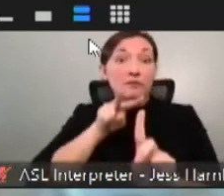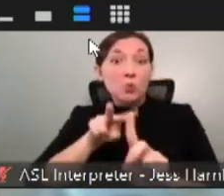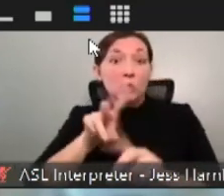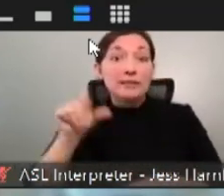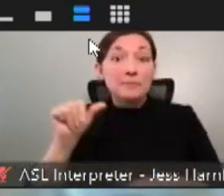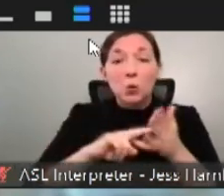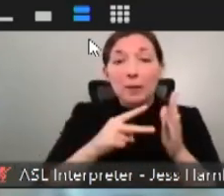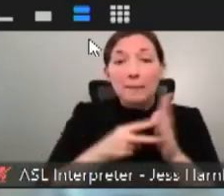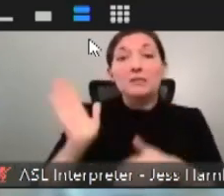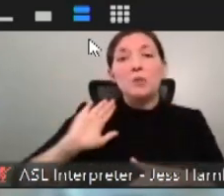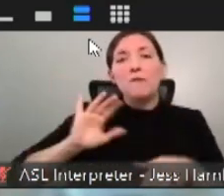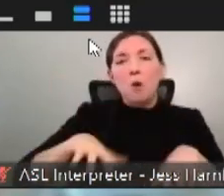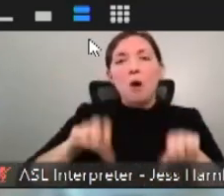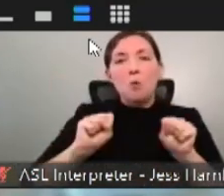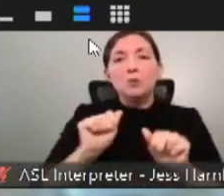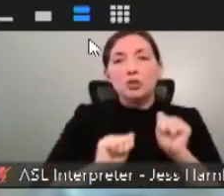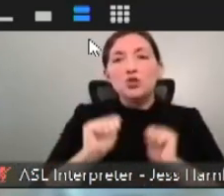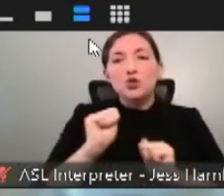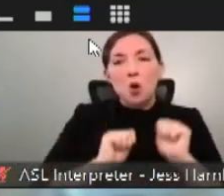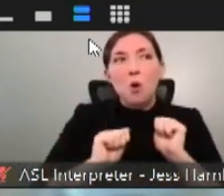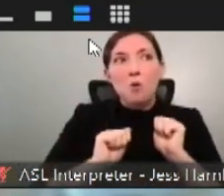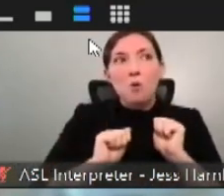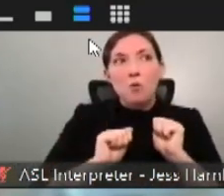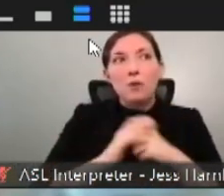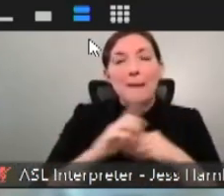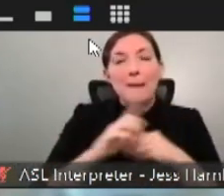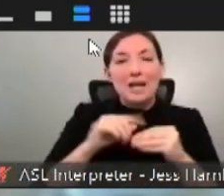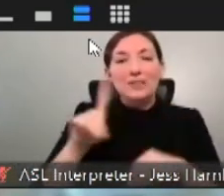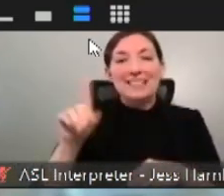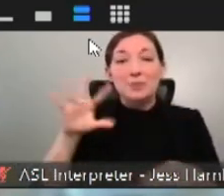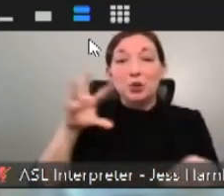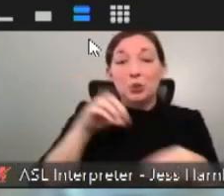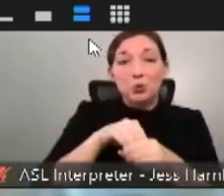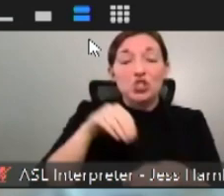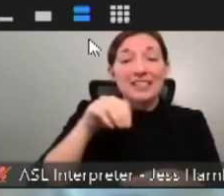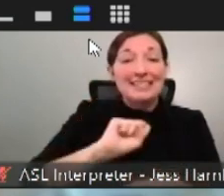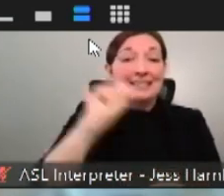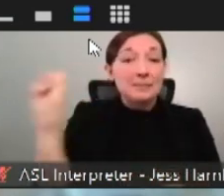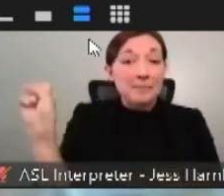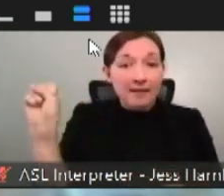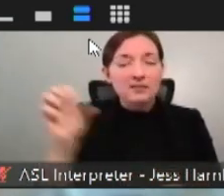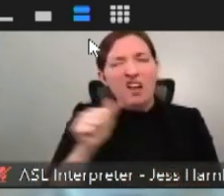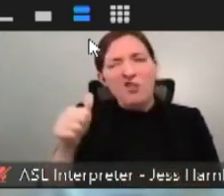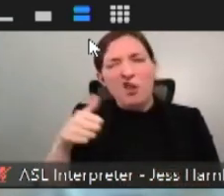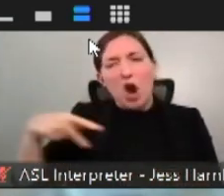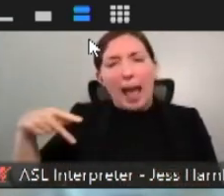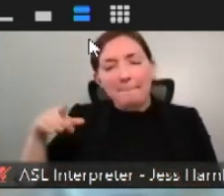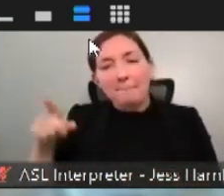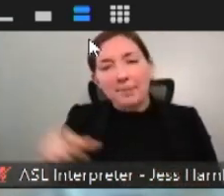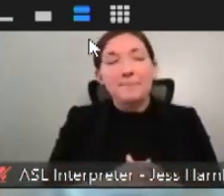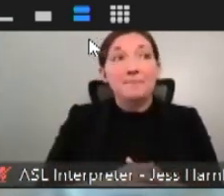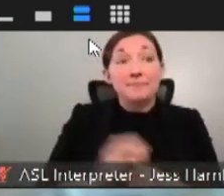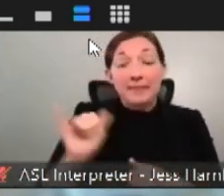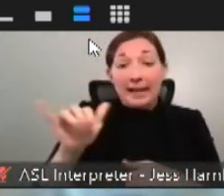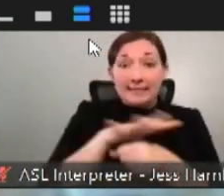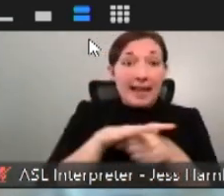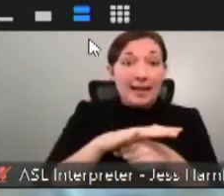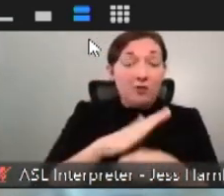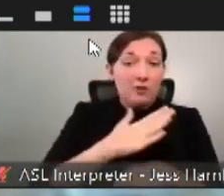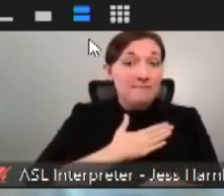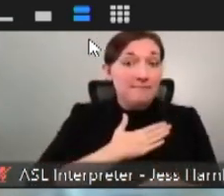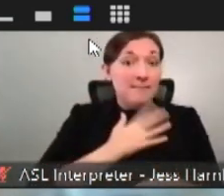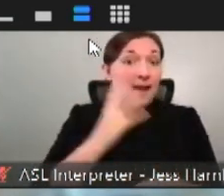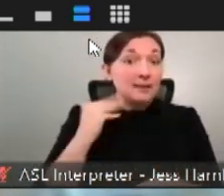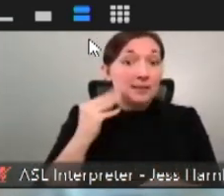used to host a show around disability inclusion in space on another app. And in that area, what I found is that